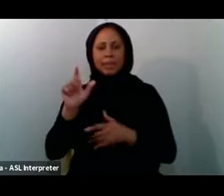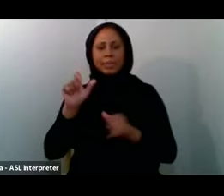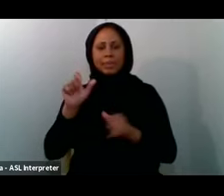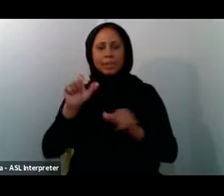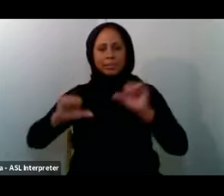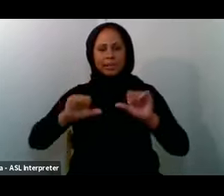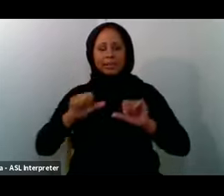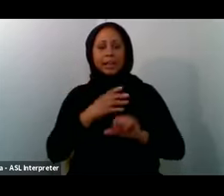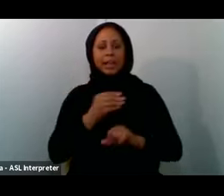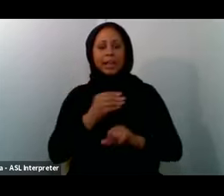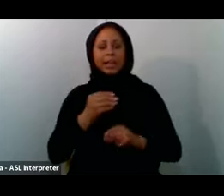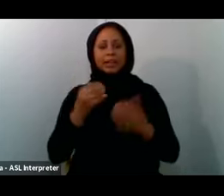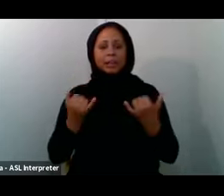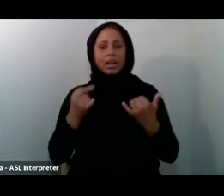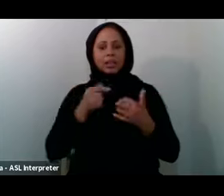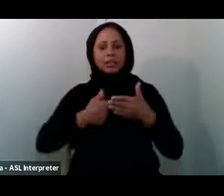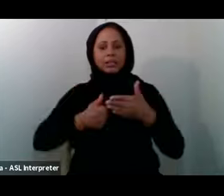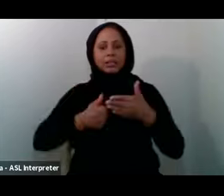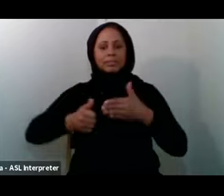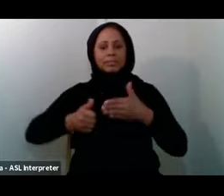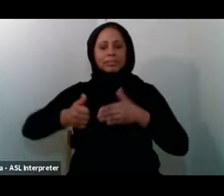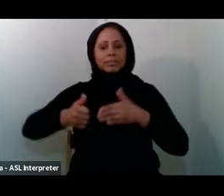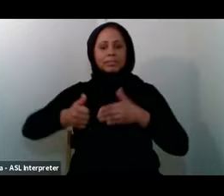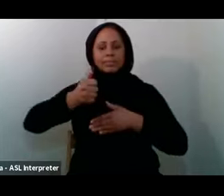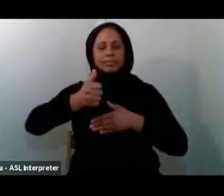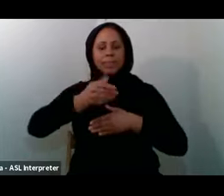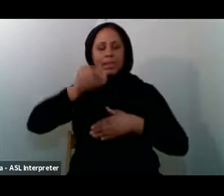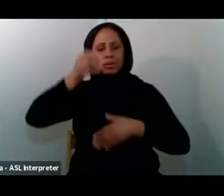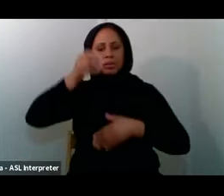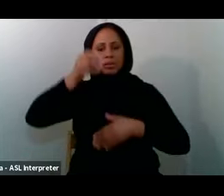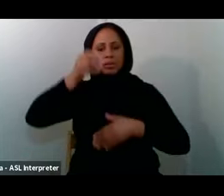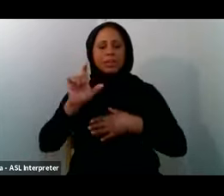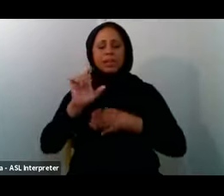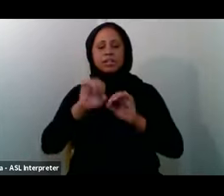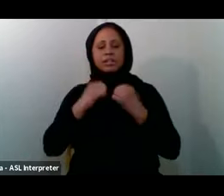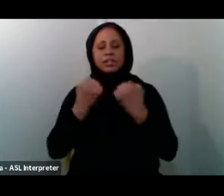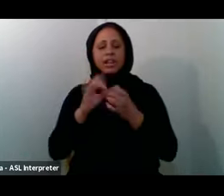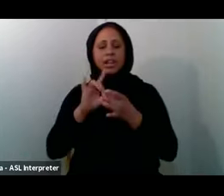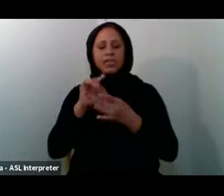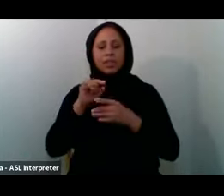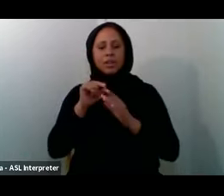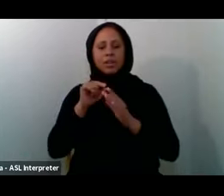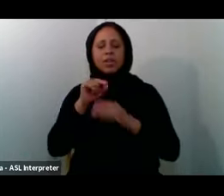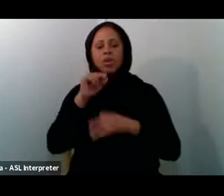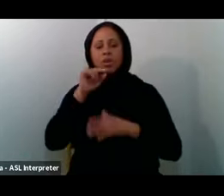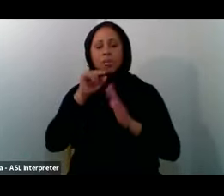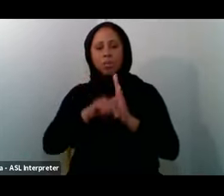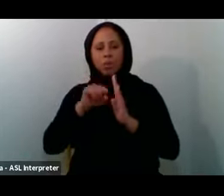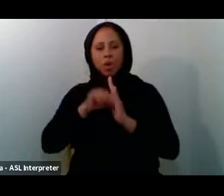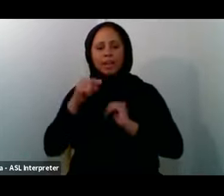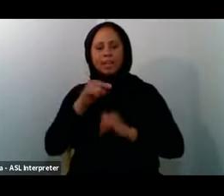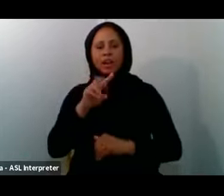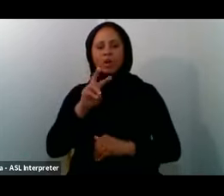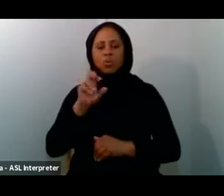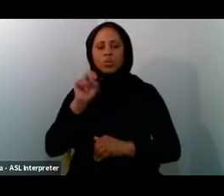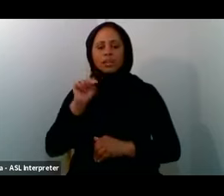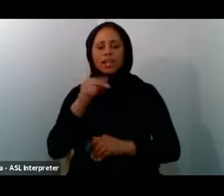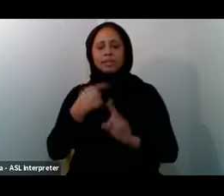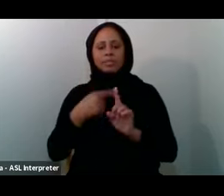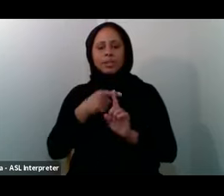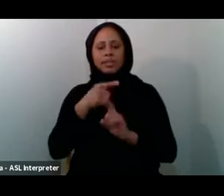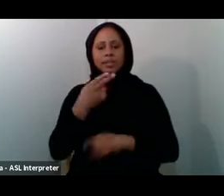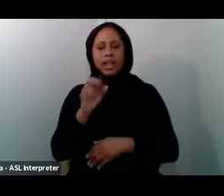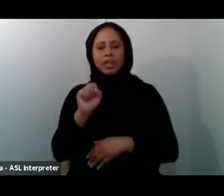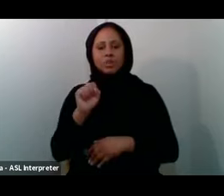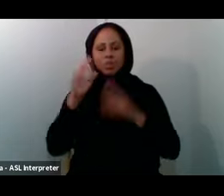imam and resident scholar at the Islamic Society of Milwaukee in Brookfield, Wisconsin. He is also a high school instructor at Salam School in